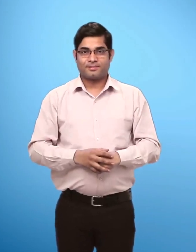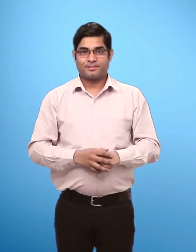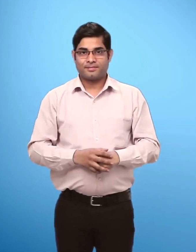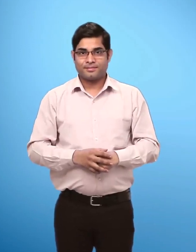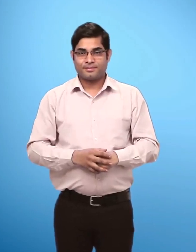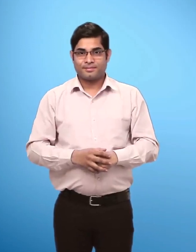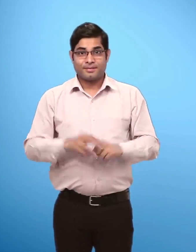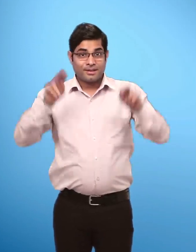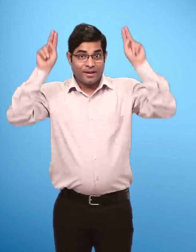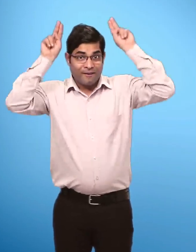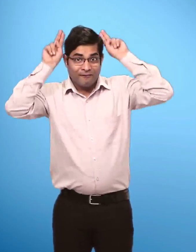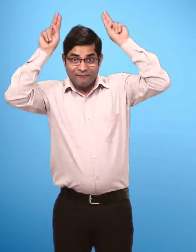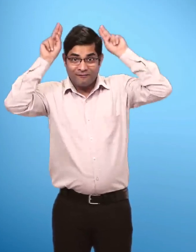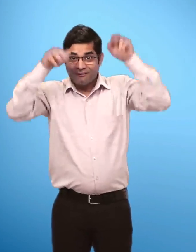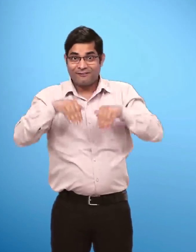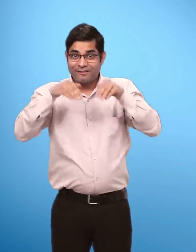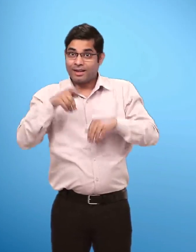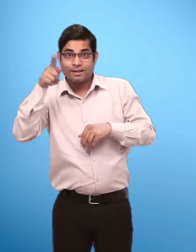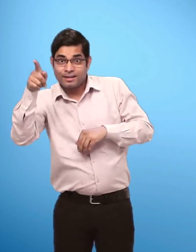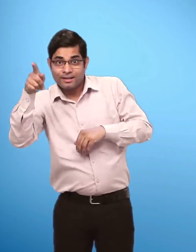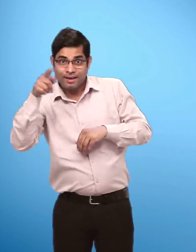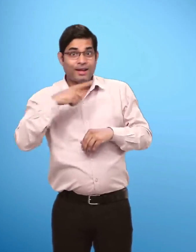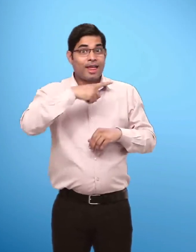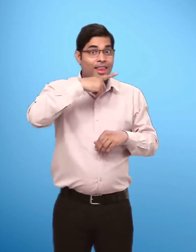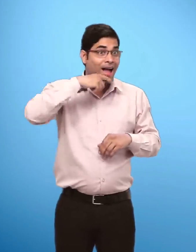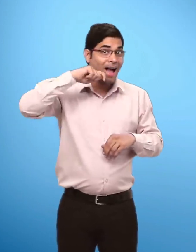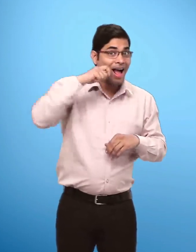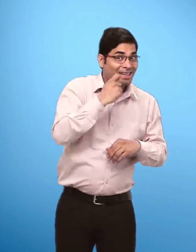Match 2 with the carrots.